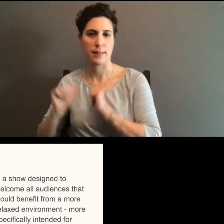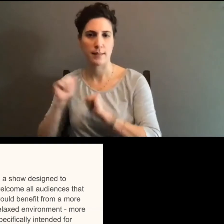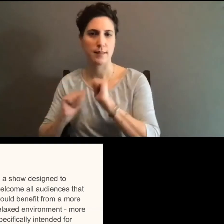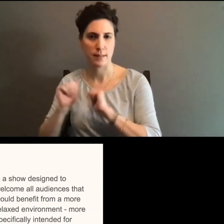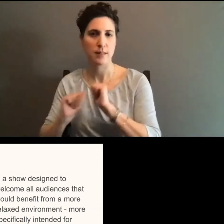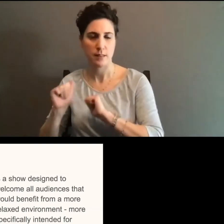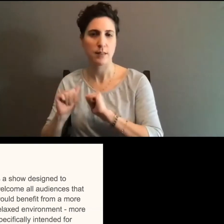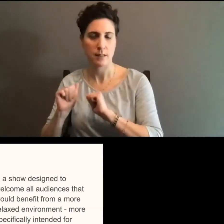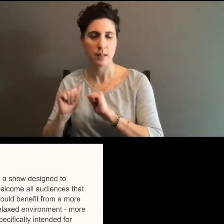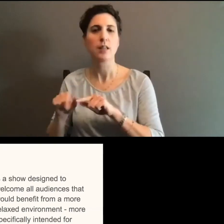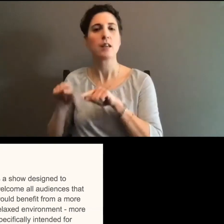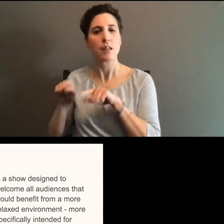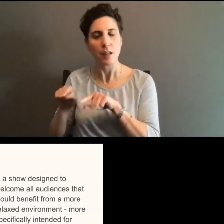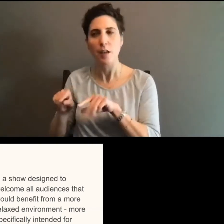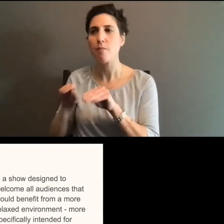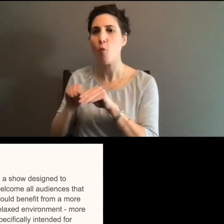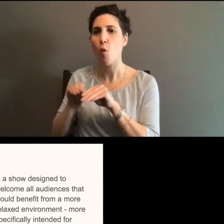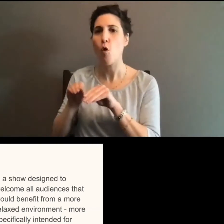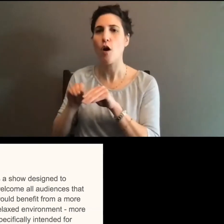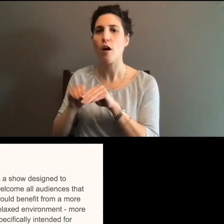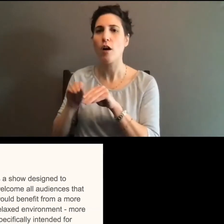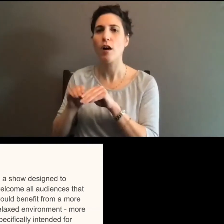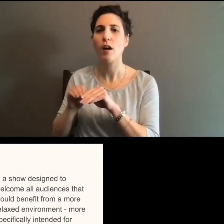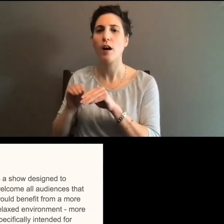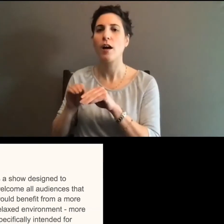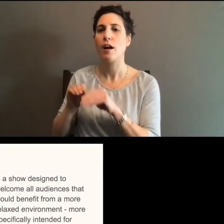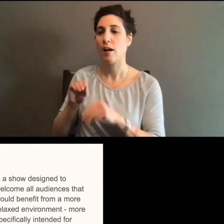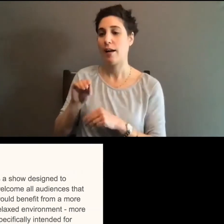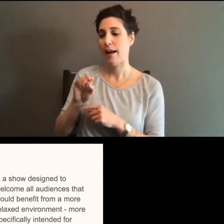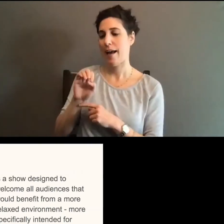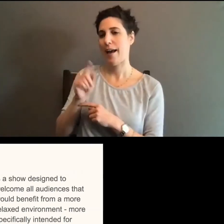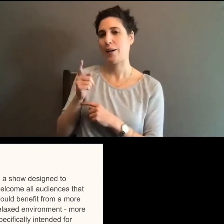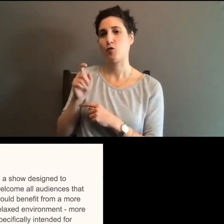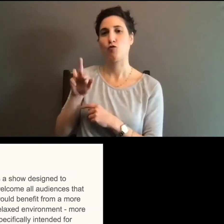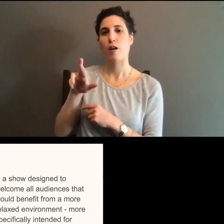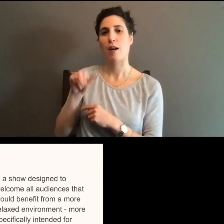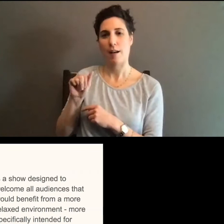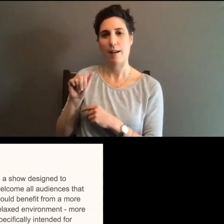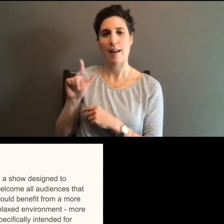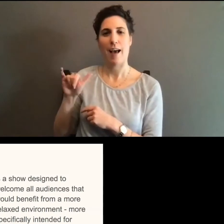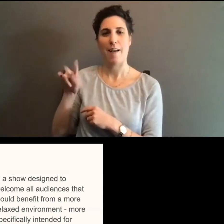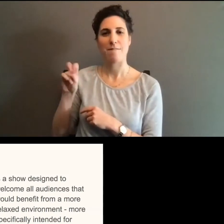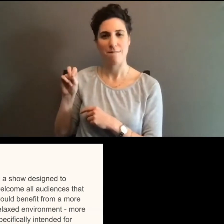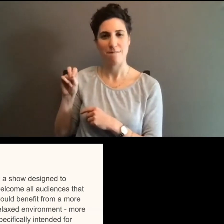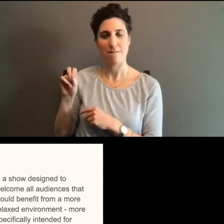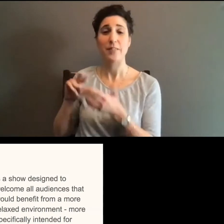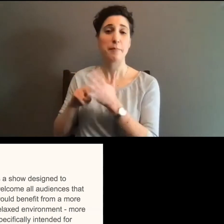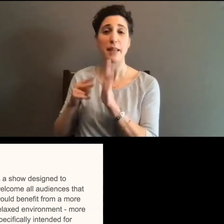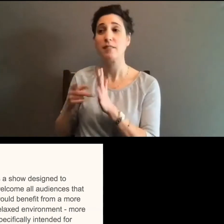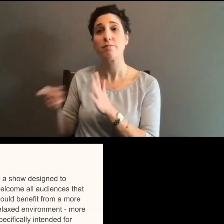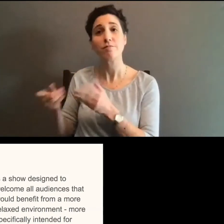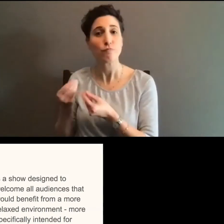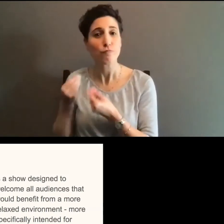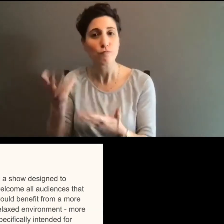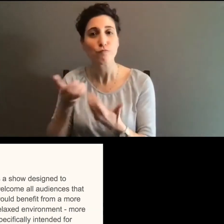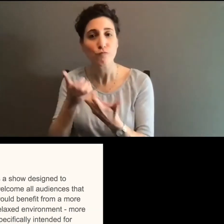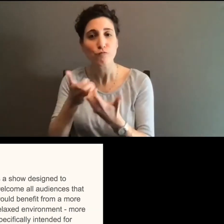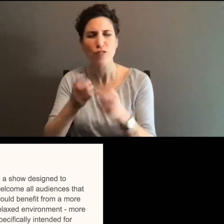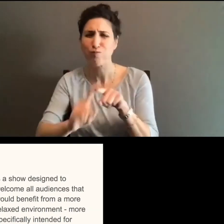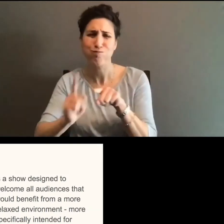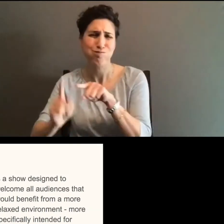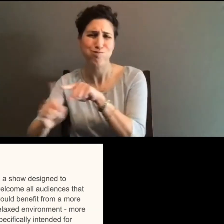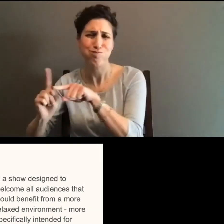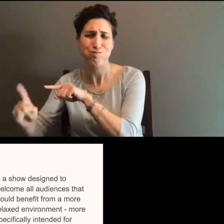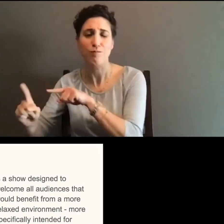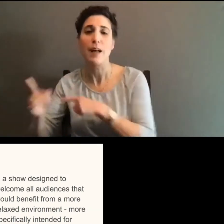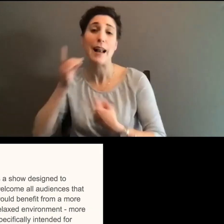when relaxed performance is extra live. And this can go, you know, between sensory accommodations, uh, with dimmer lights,